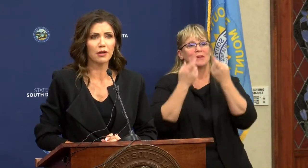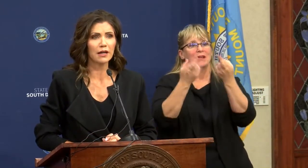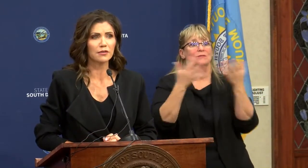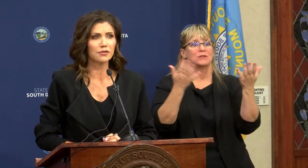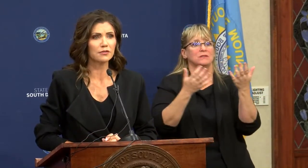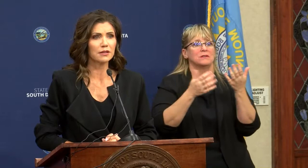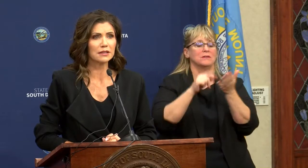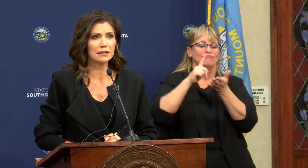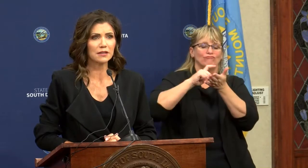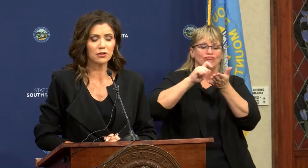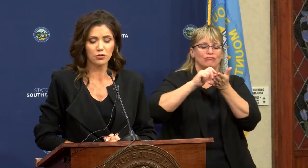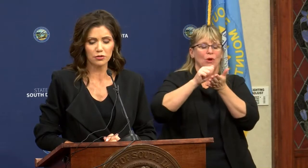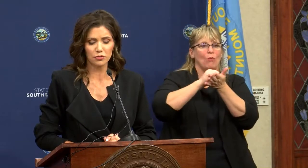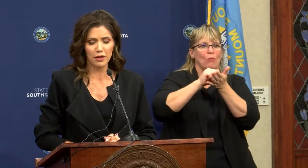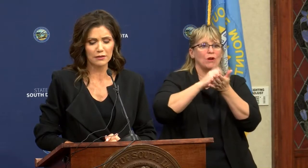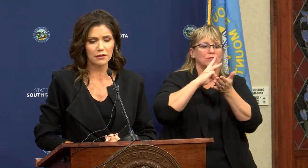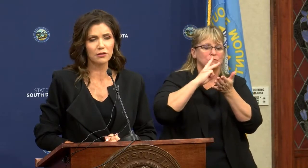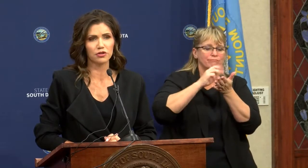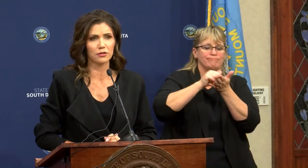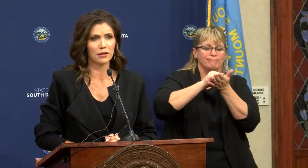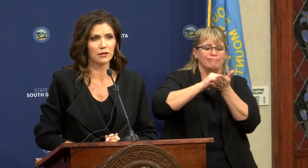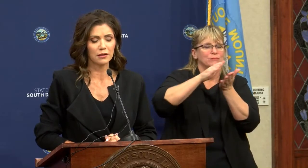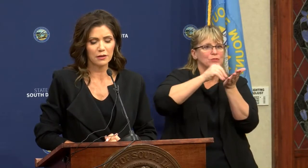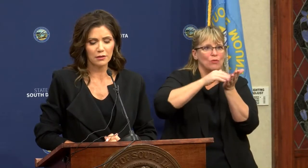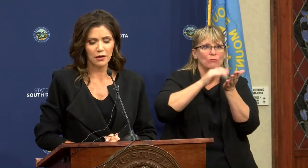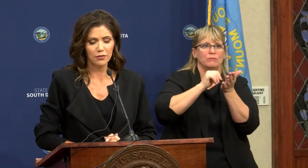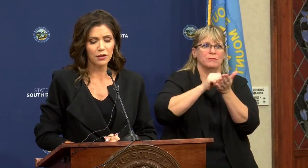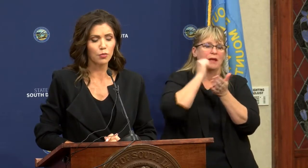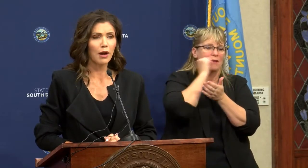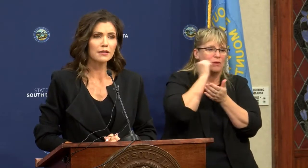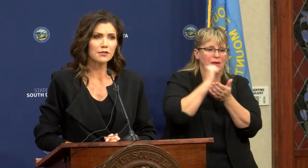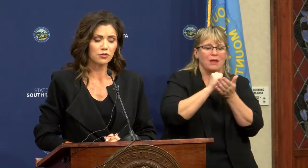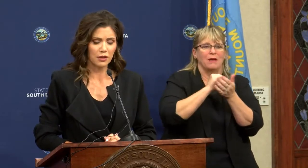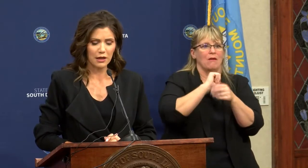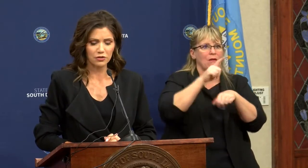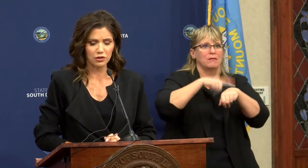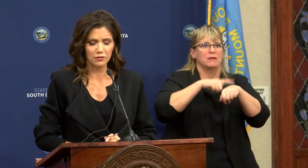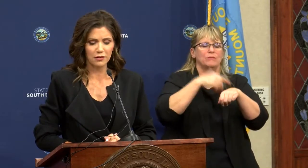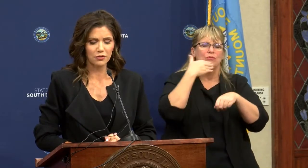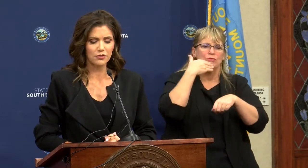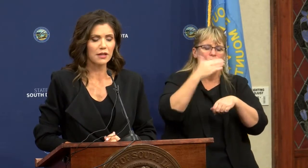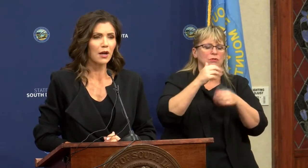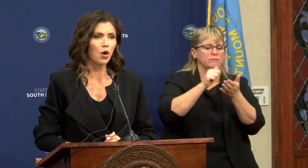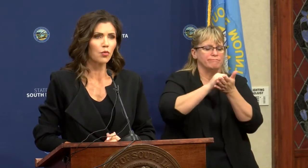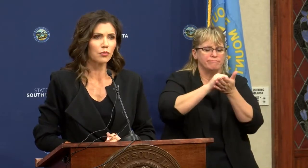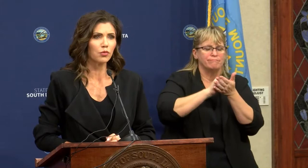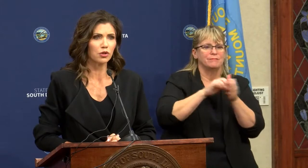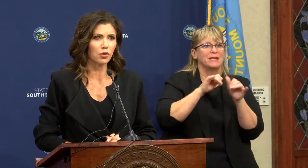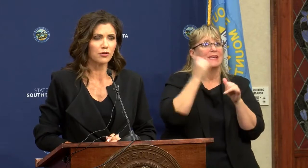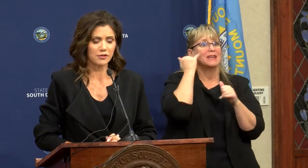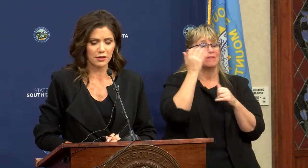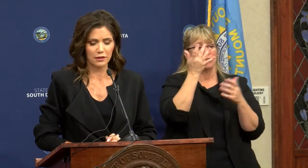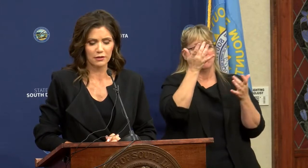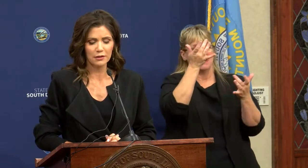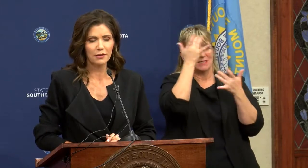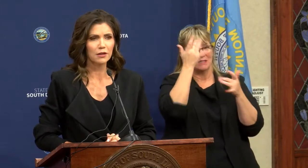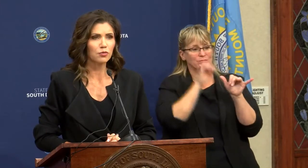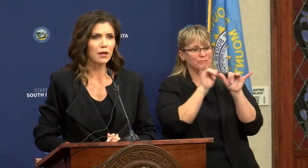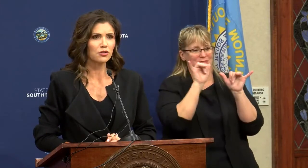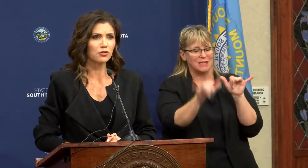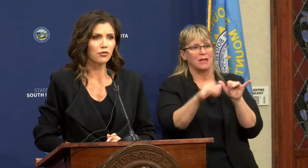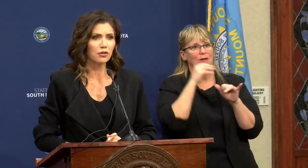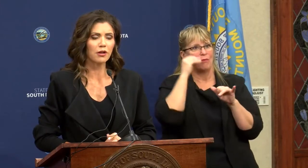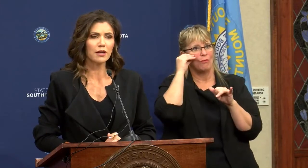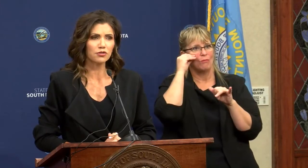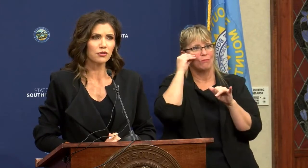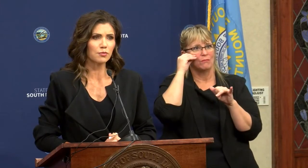to wash your hands and to continue to do that diligently, that you practice good hygiene, that you stay home when you are sick and